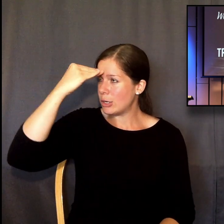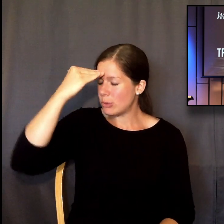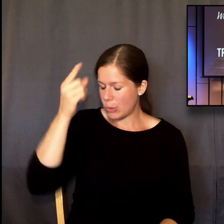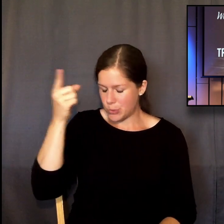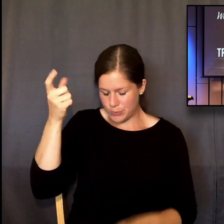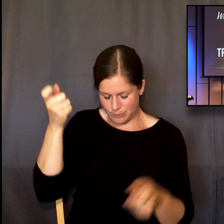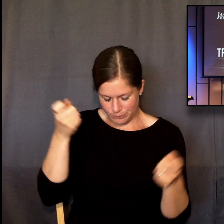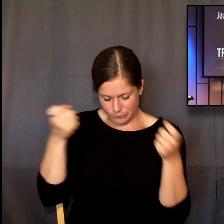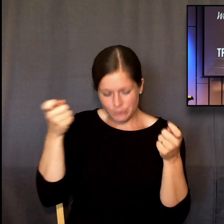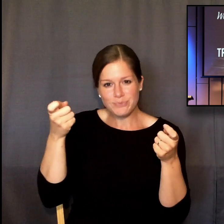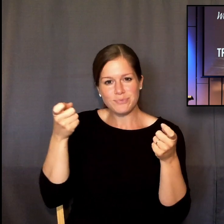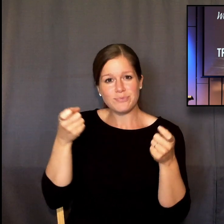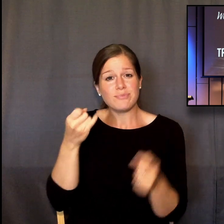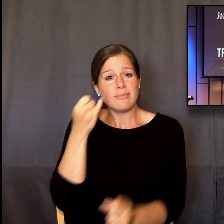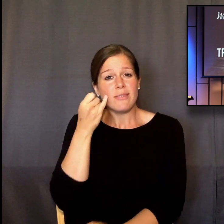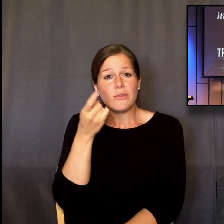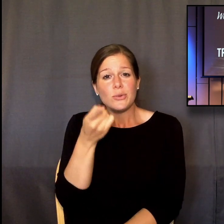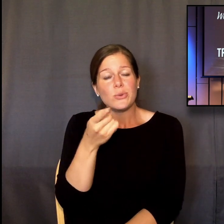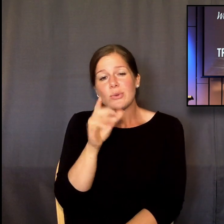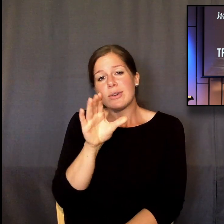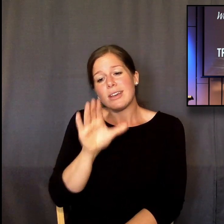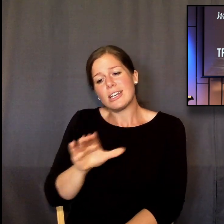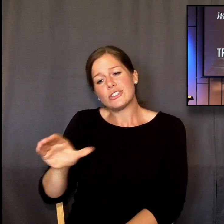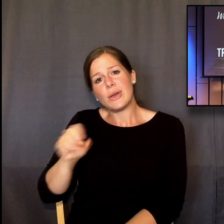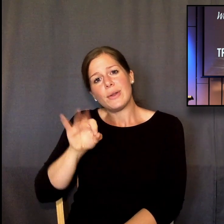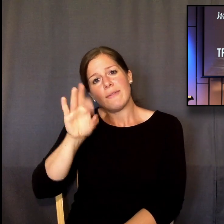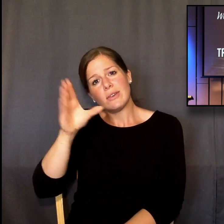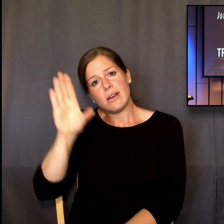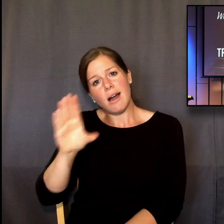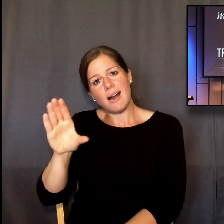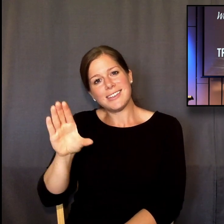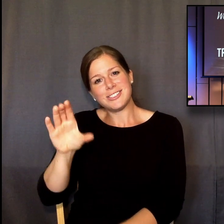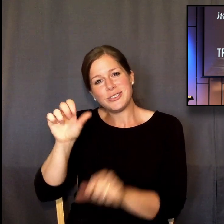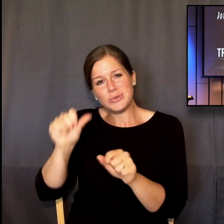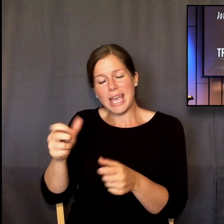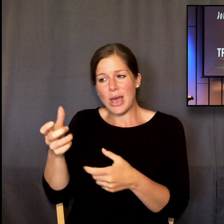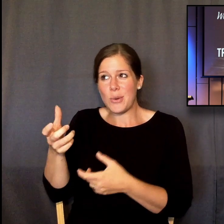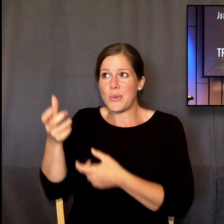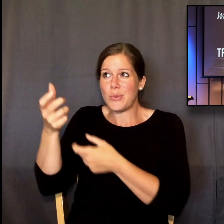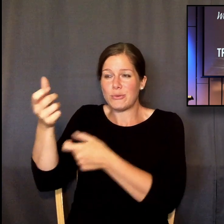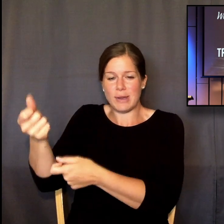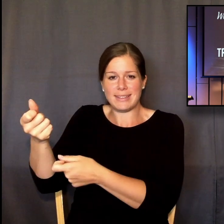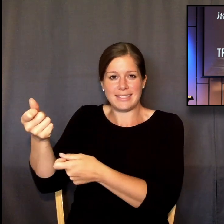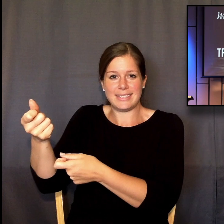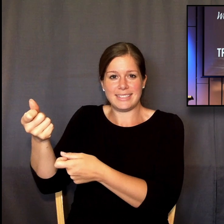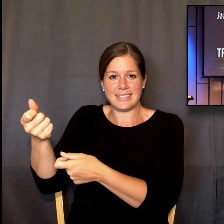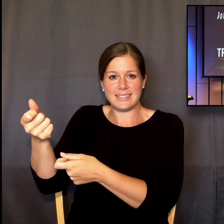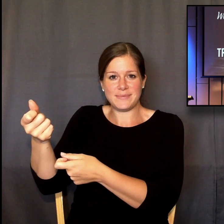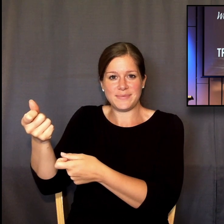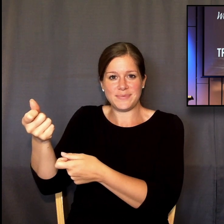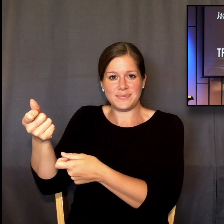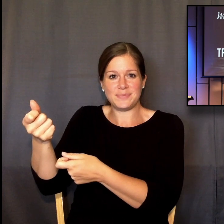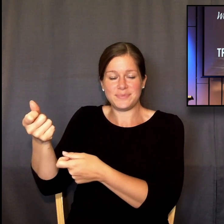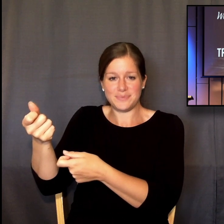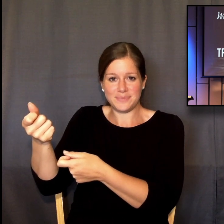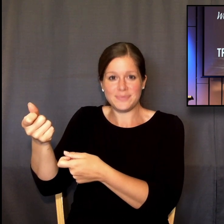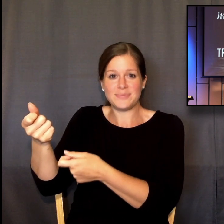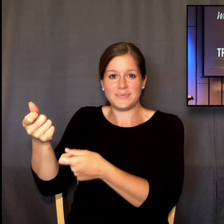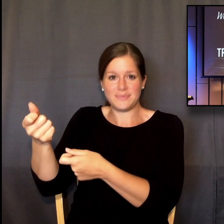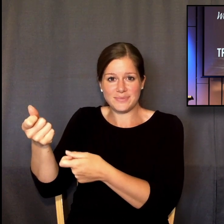You, let me put it this way, you cannot hold on to that if God is not in control of all things. The only way that you can